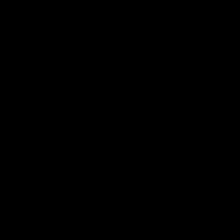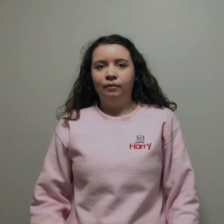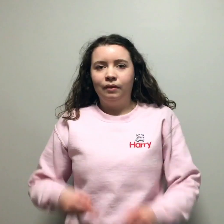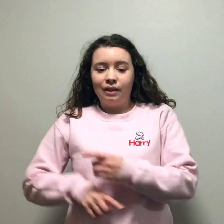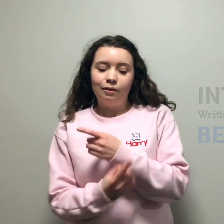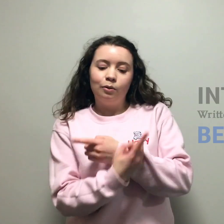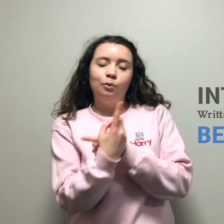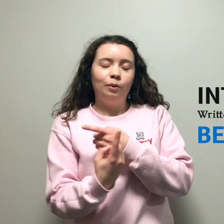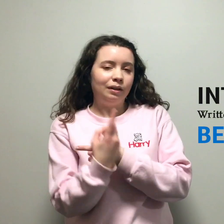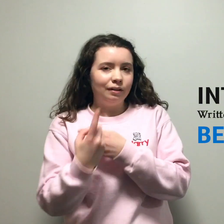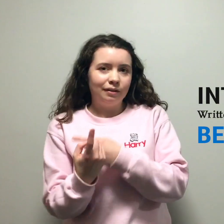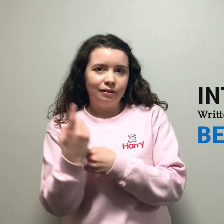Into the Weeds